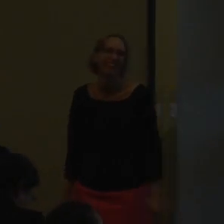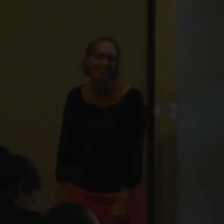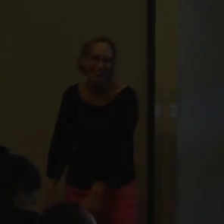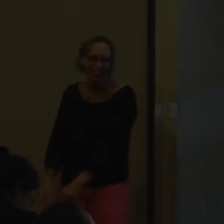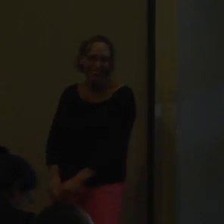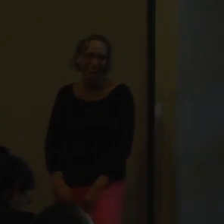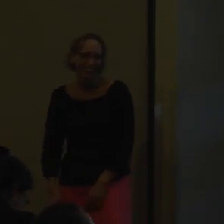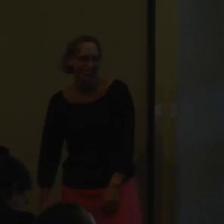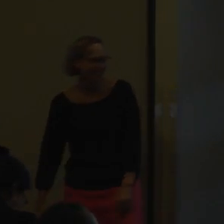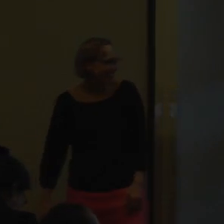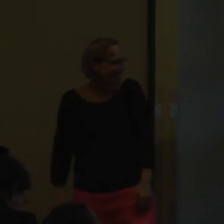like, what did you need?